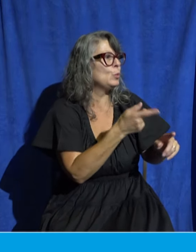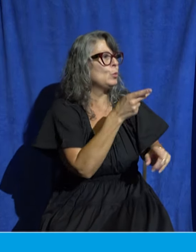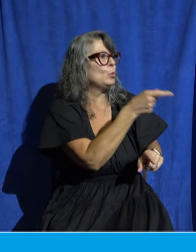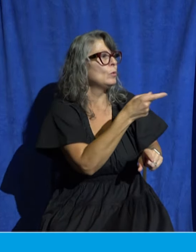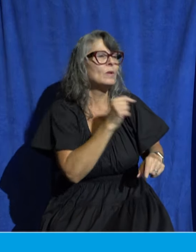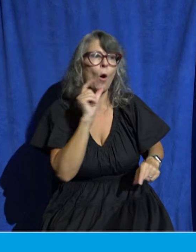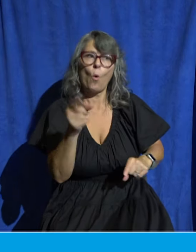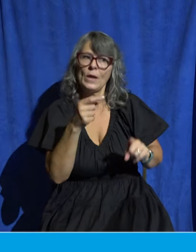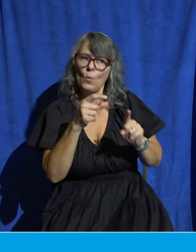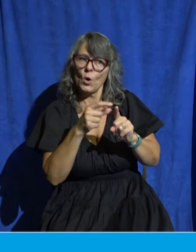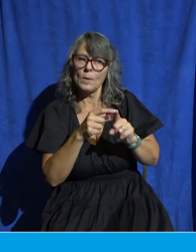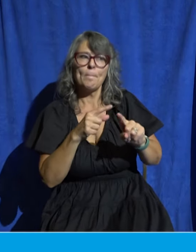full conviction